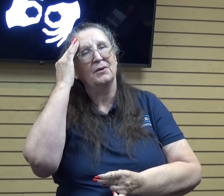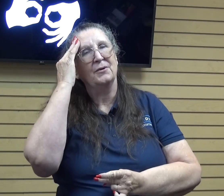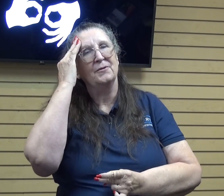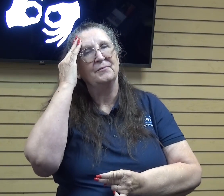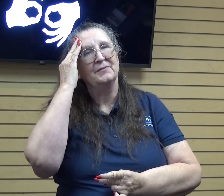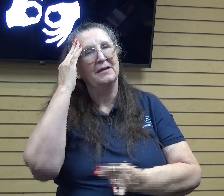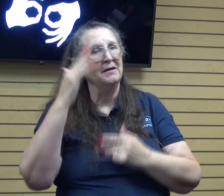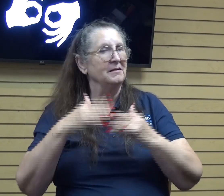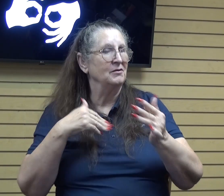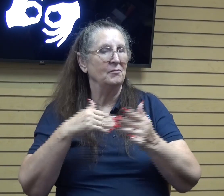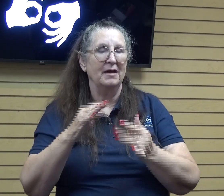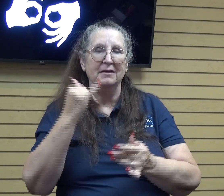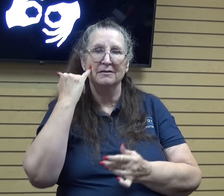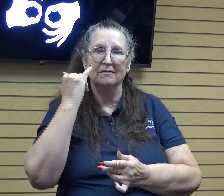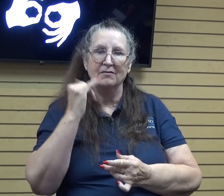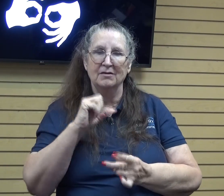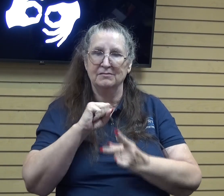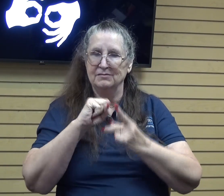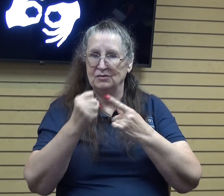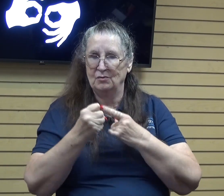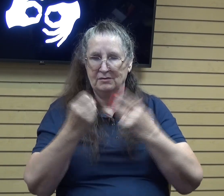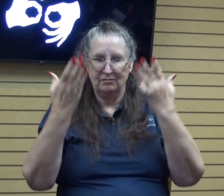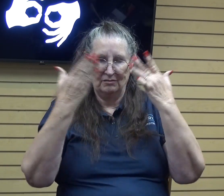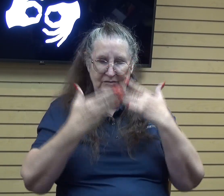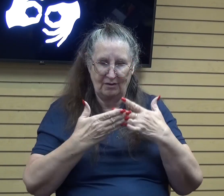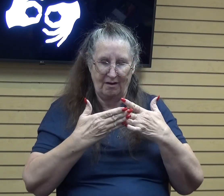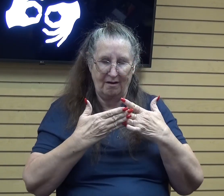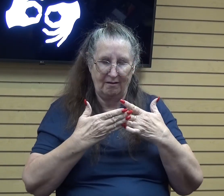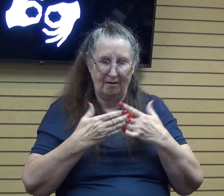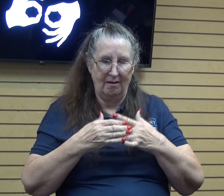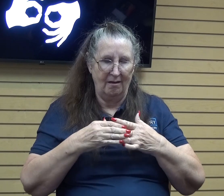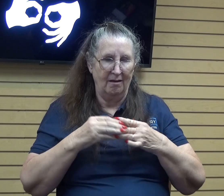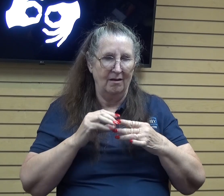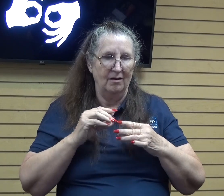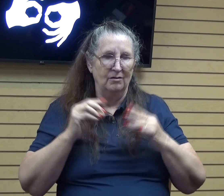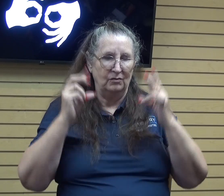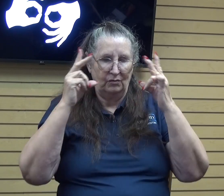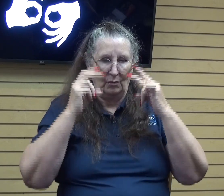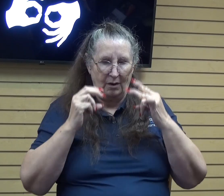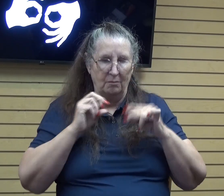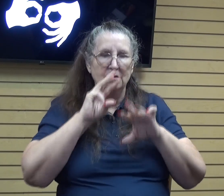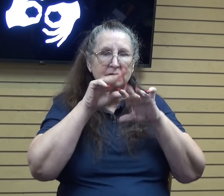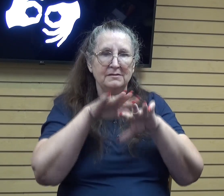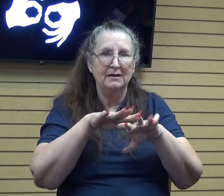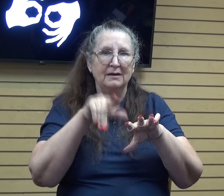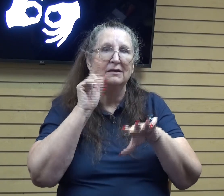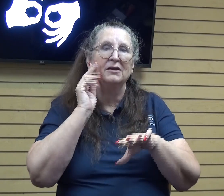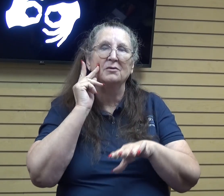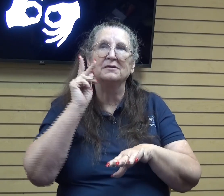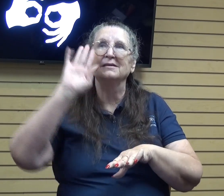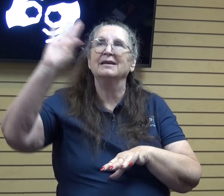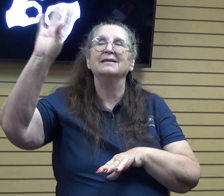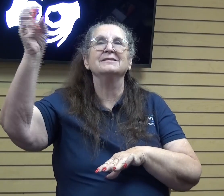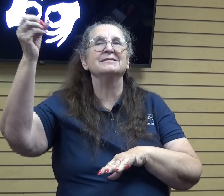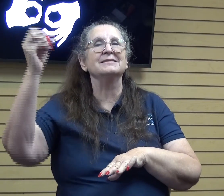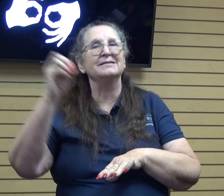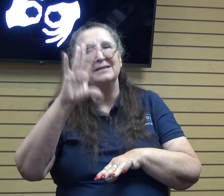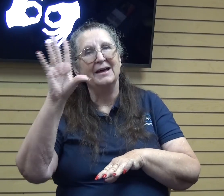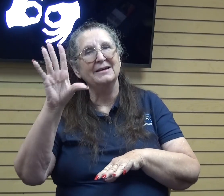you're in the middle of this darkness and in the middle of this like troubled sea you will see that light up in the hill that will